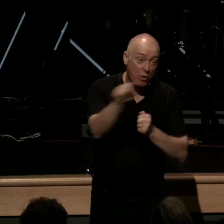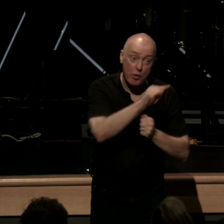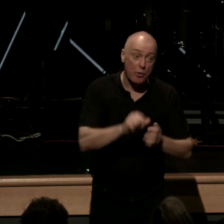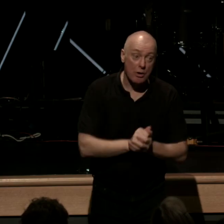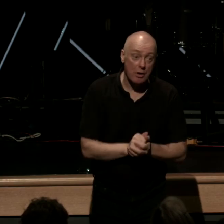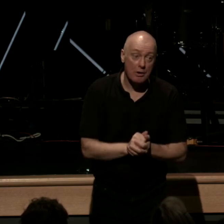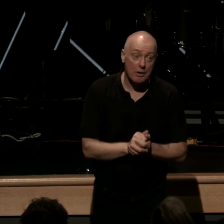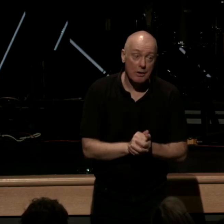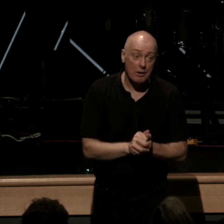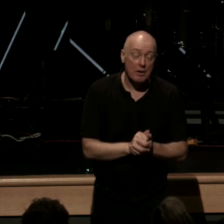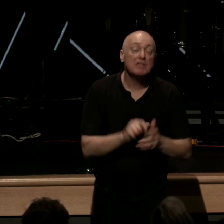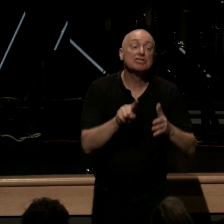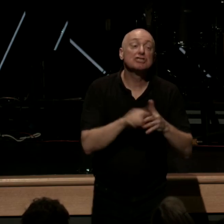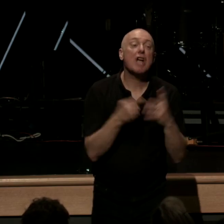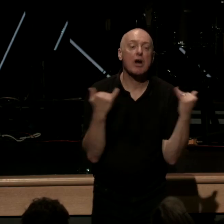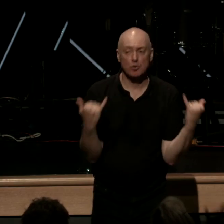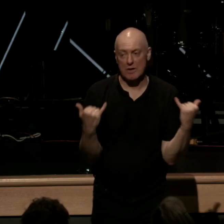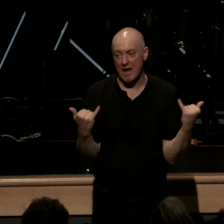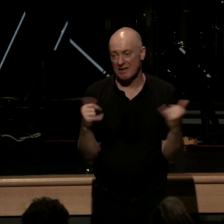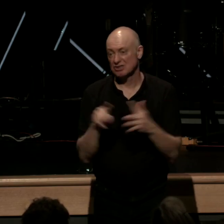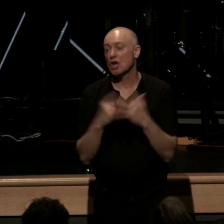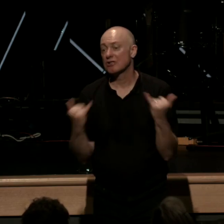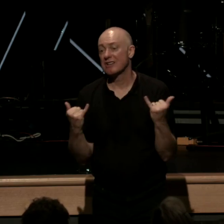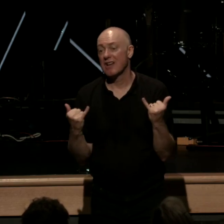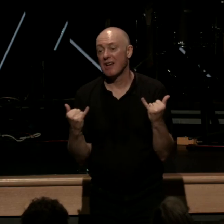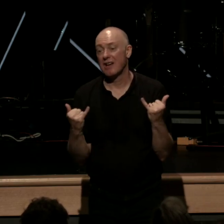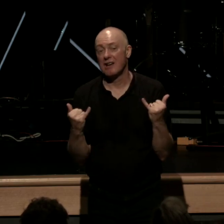start that relationship today jesus i turn from sin